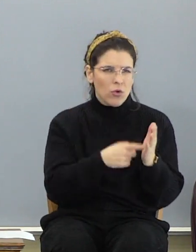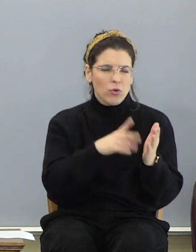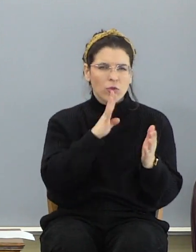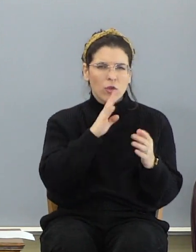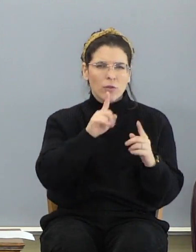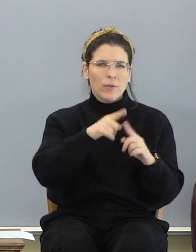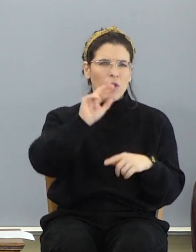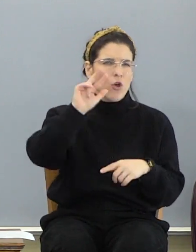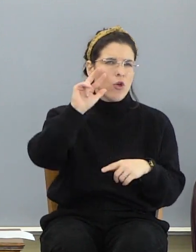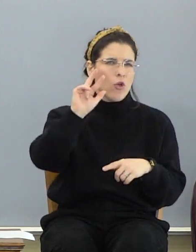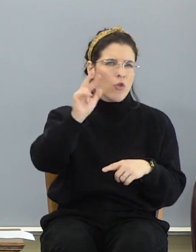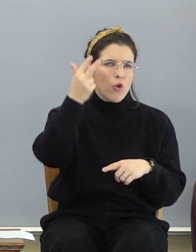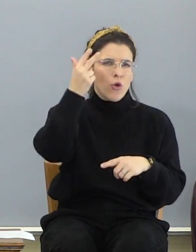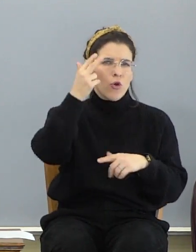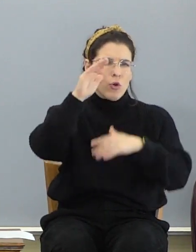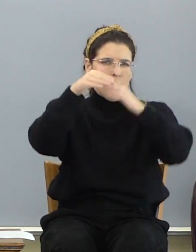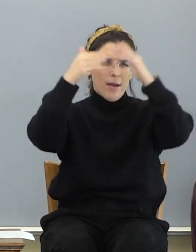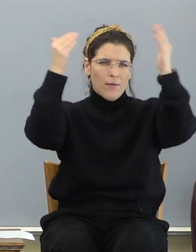the third heaven.